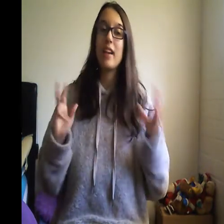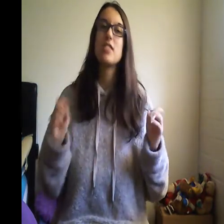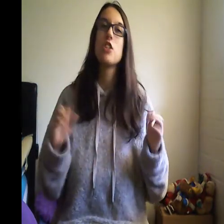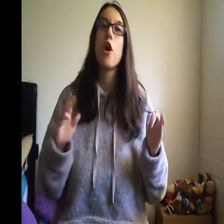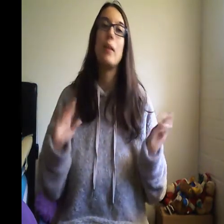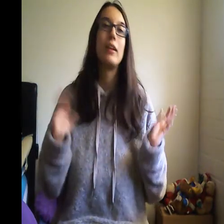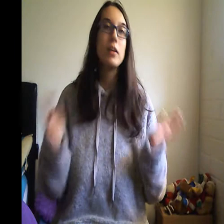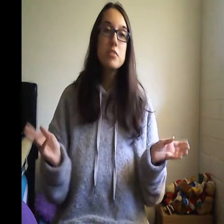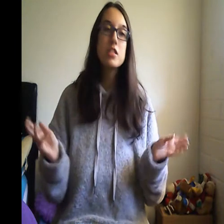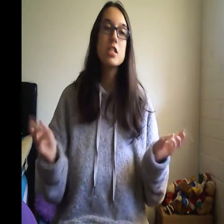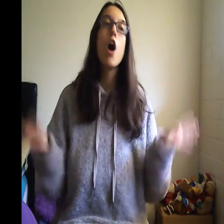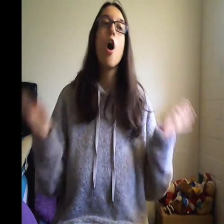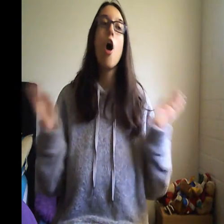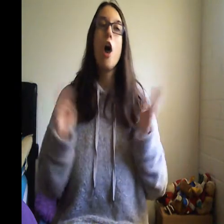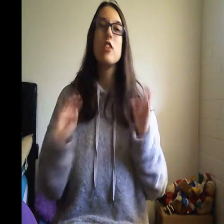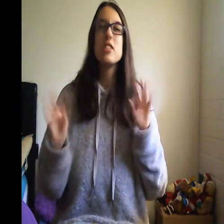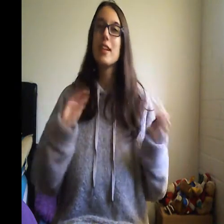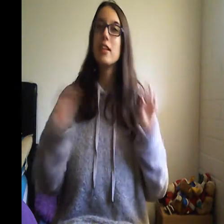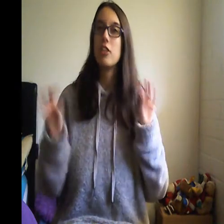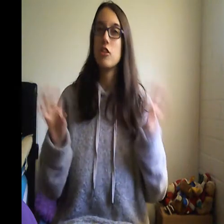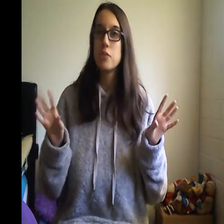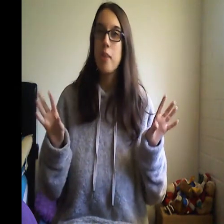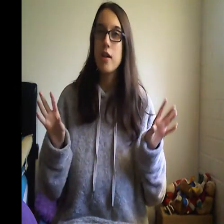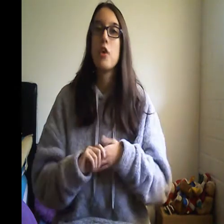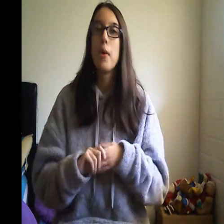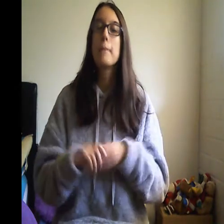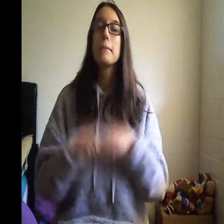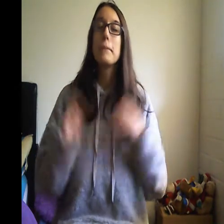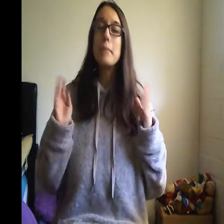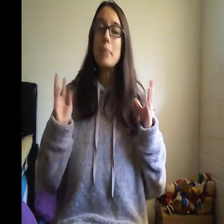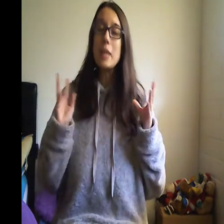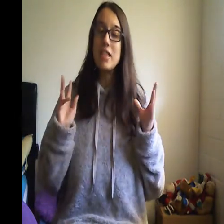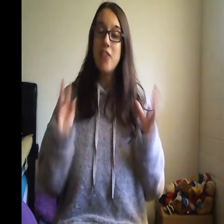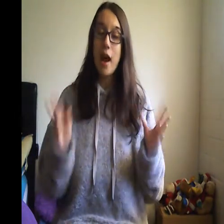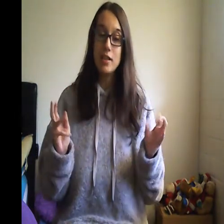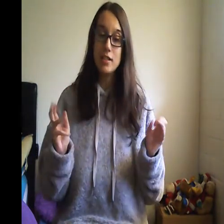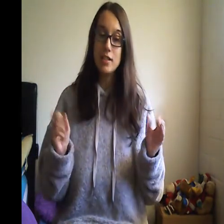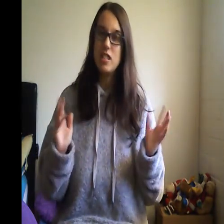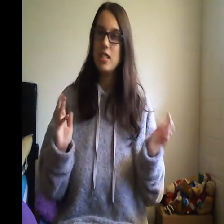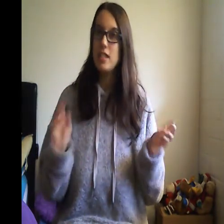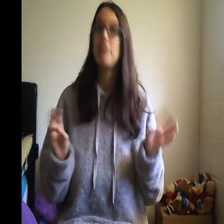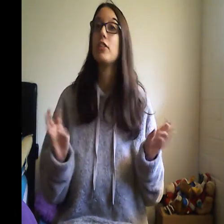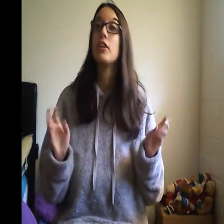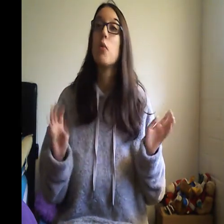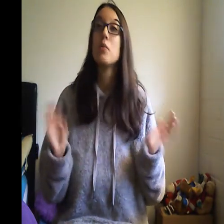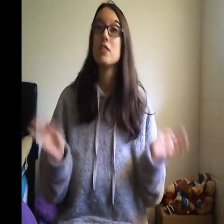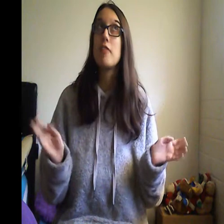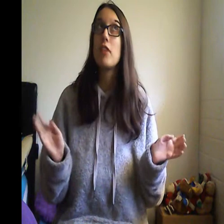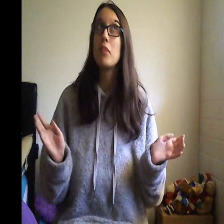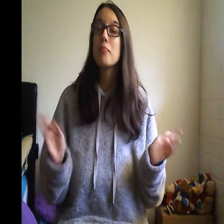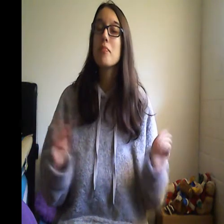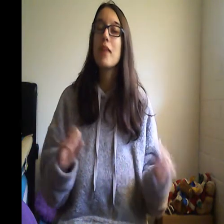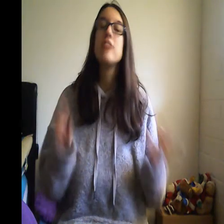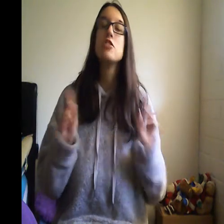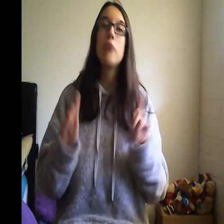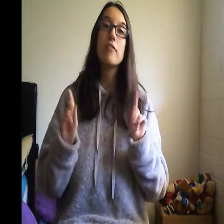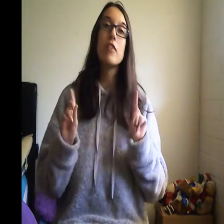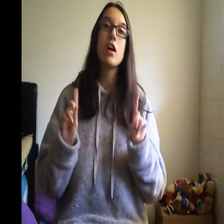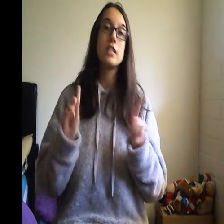blackness on my lips just like in little spots so that definitely was not fun i do have